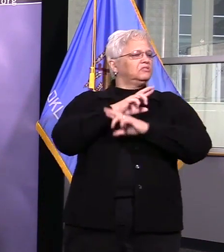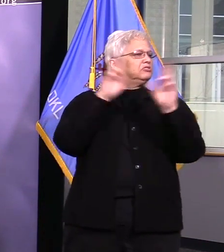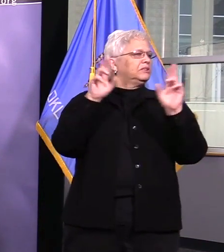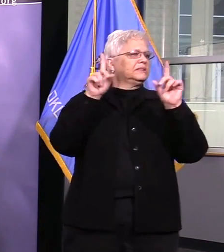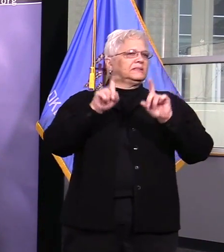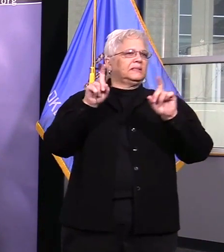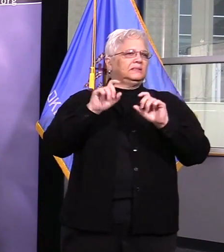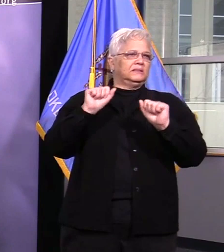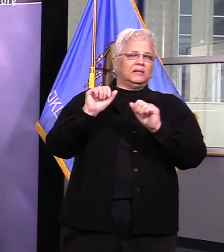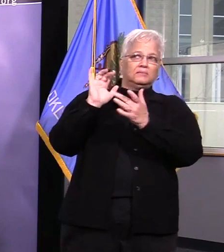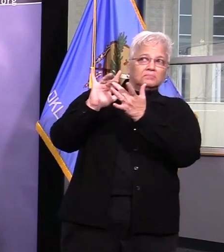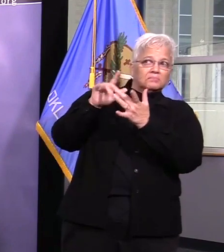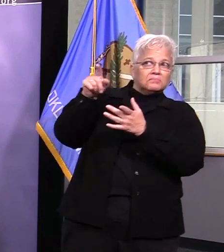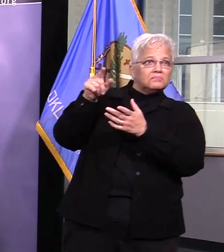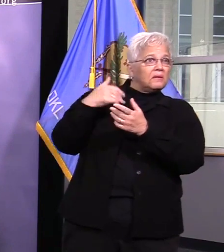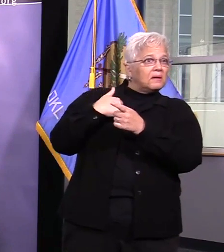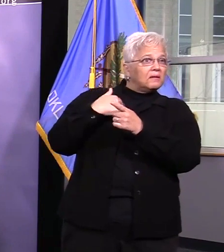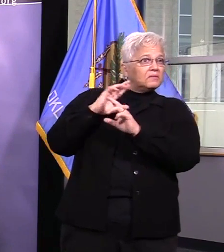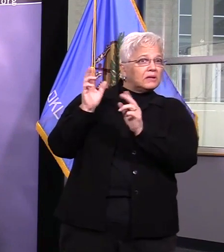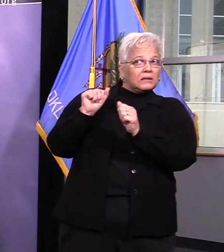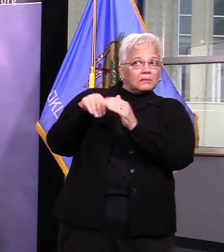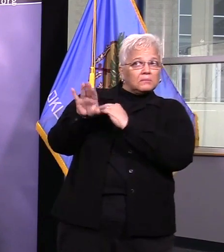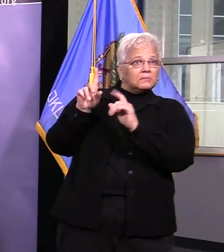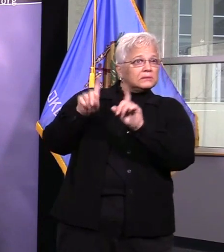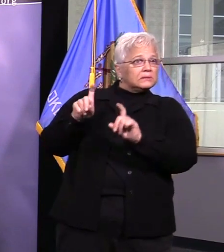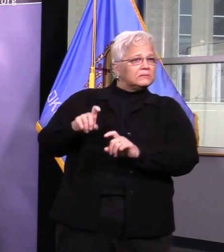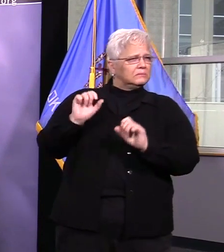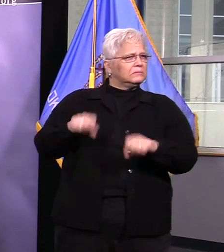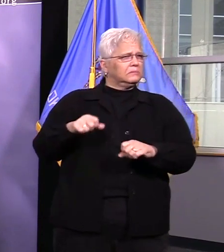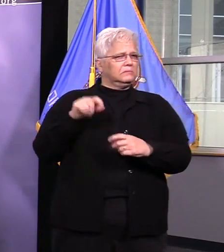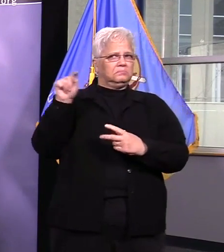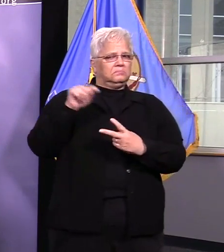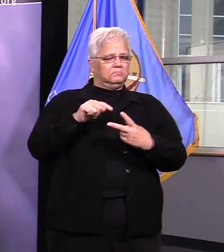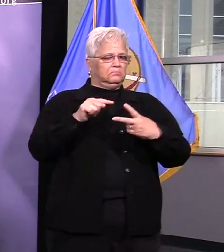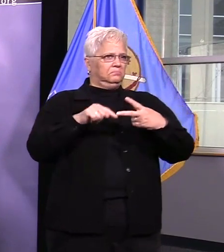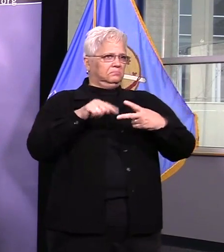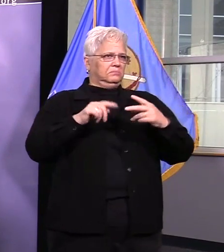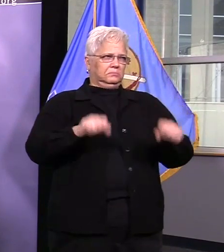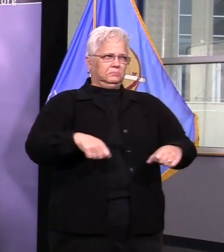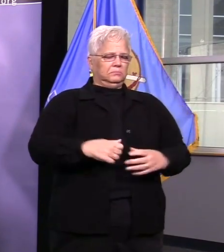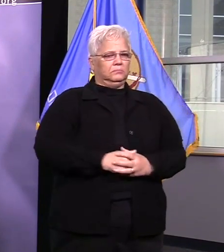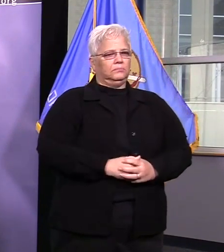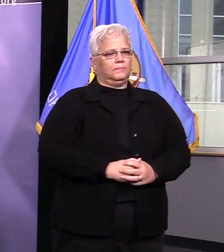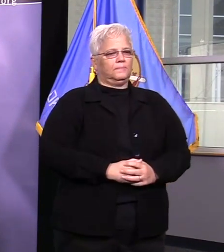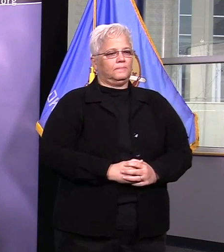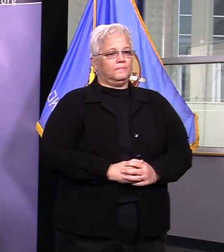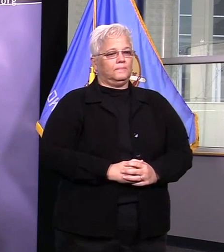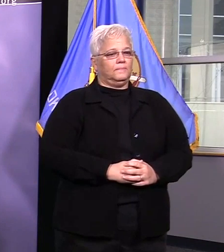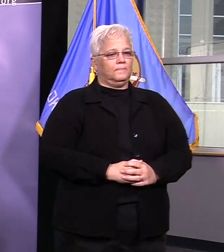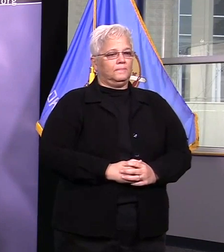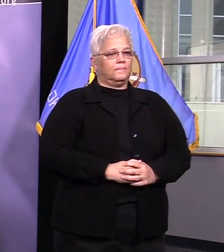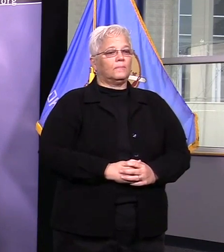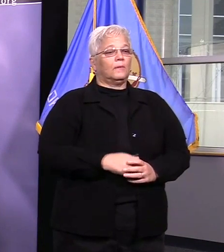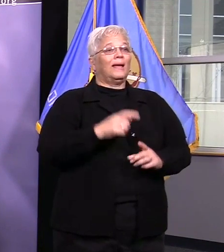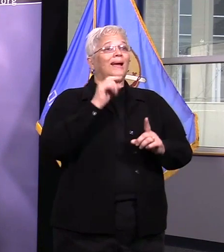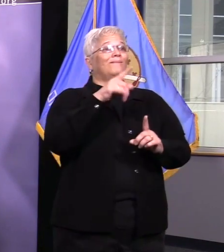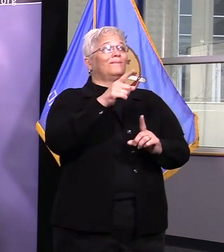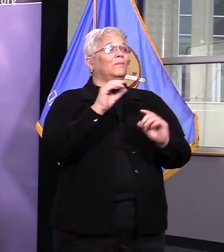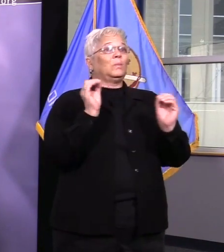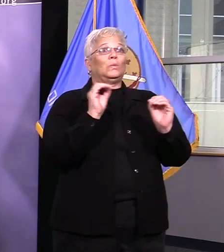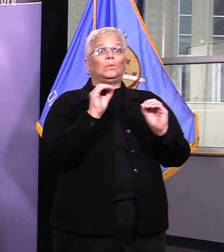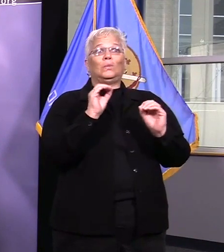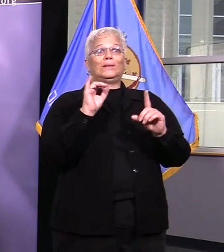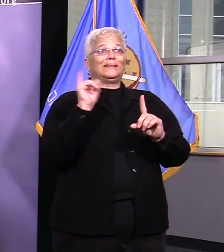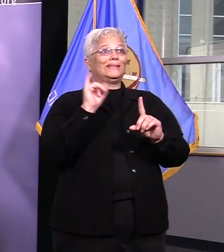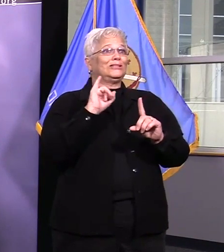call the Tulsa Health Department for screening to determine if you are eligible or if you need to be tested. All of our samples go